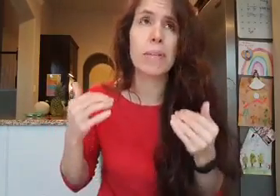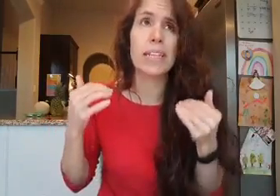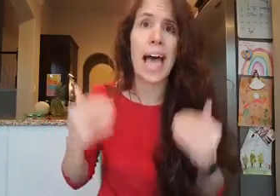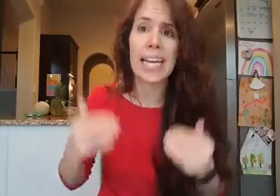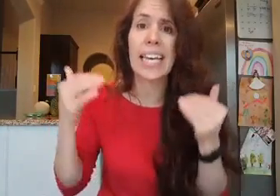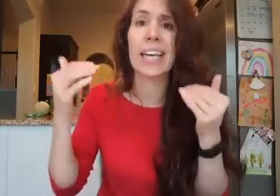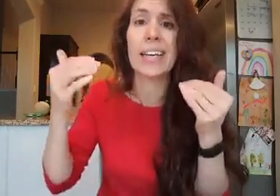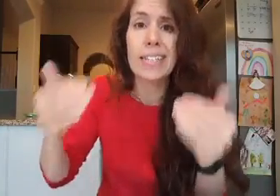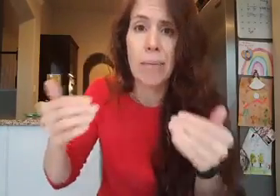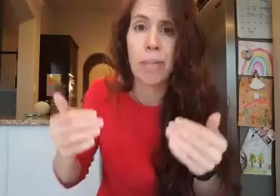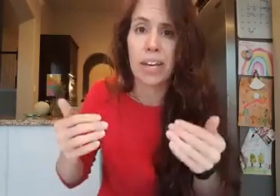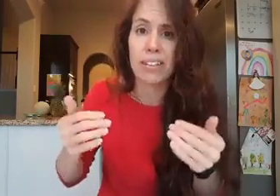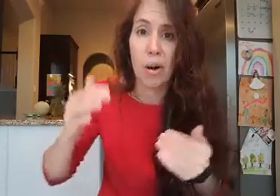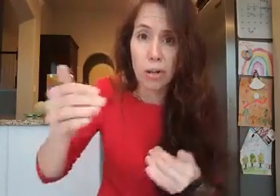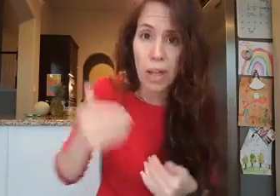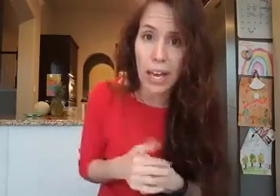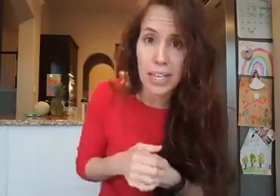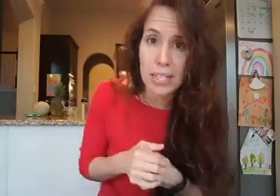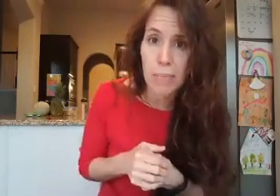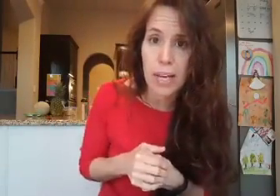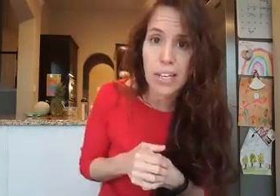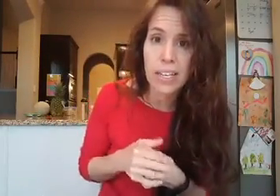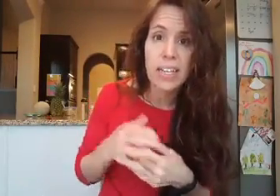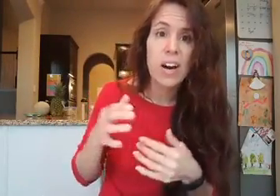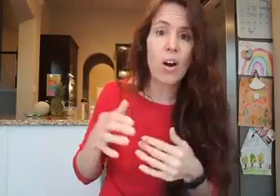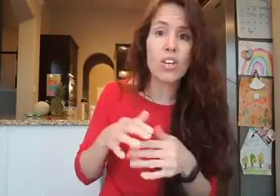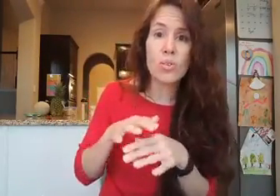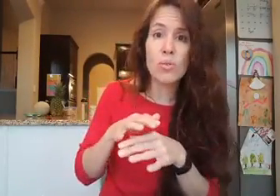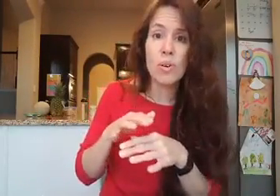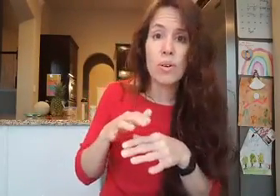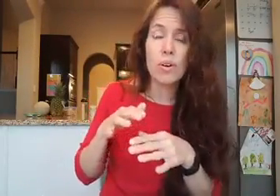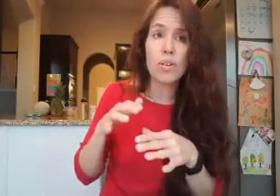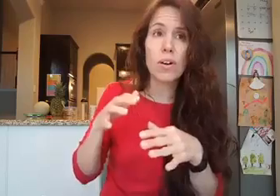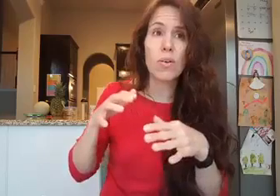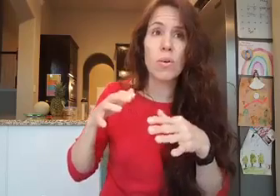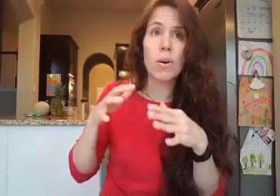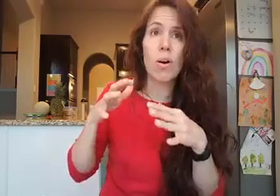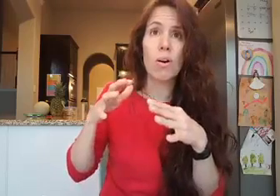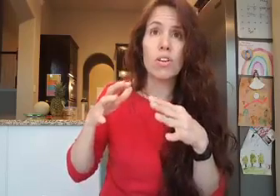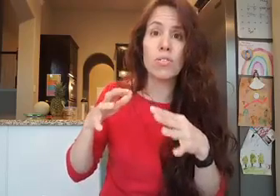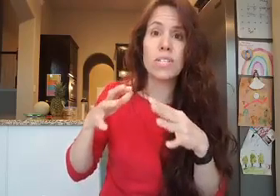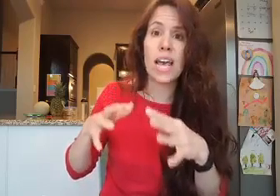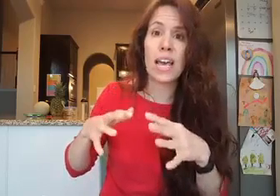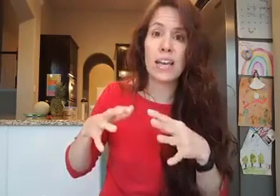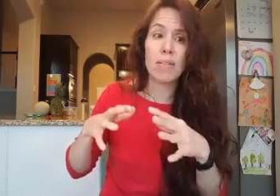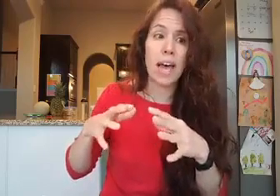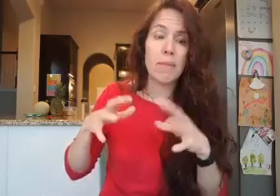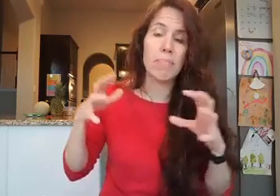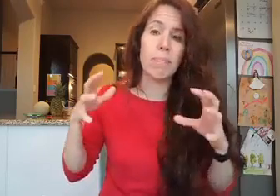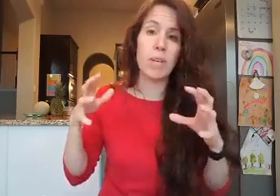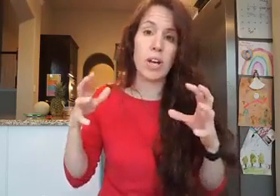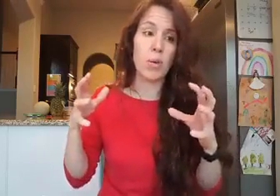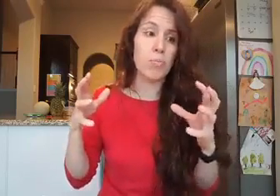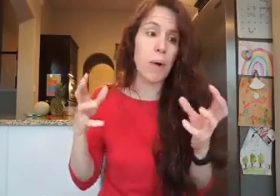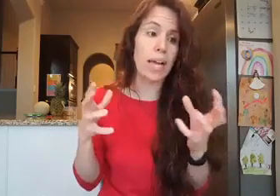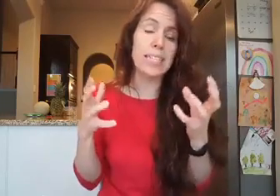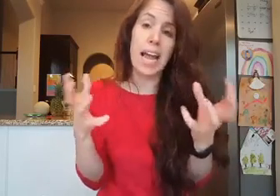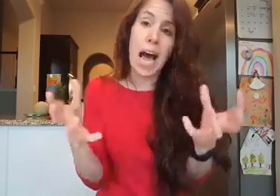lacking something. Are you lacking something? Are you, or are you saying that, you know, by not